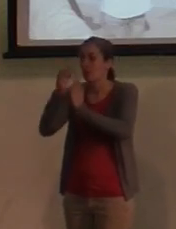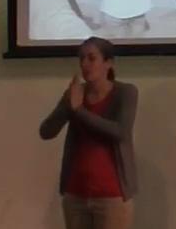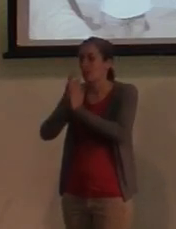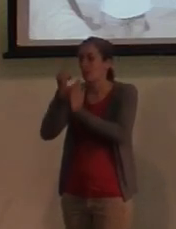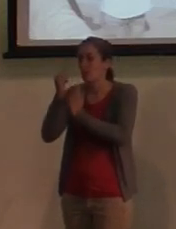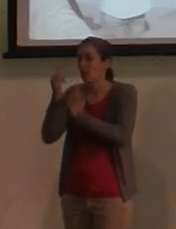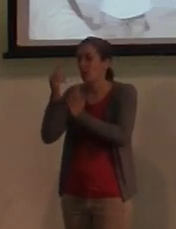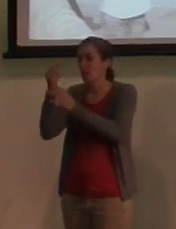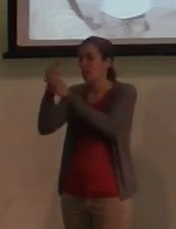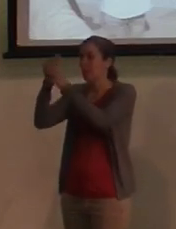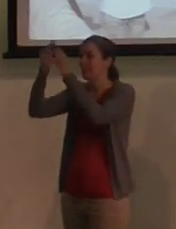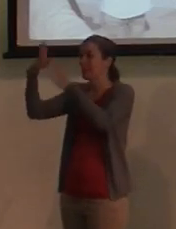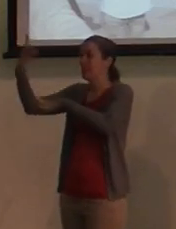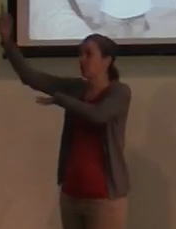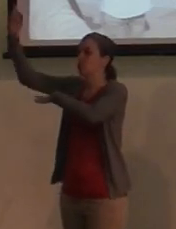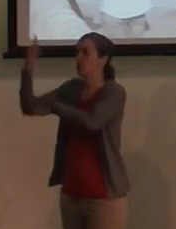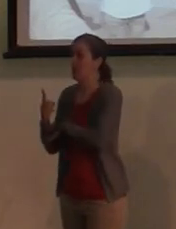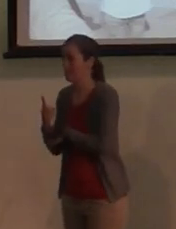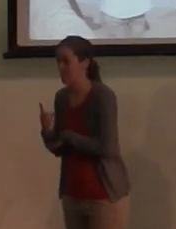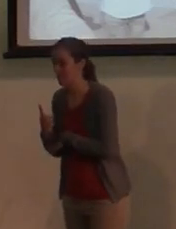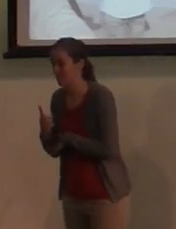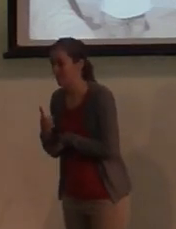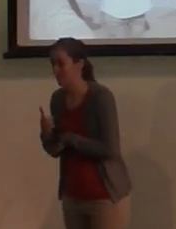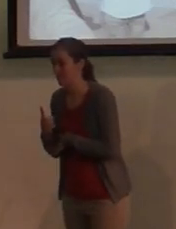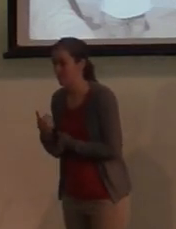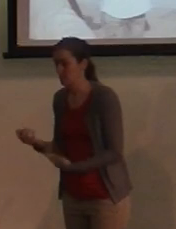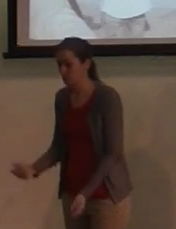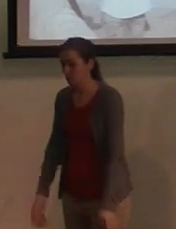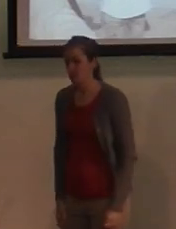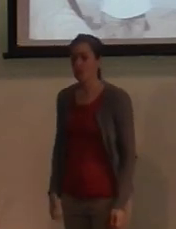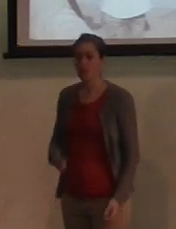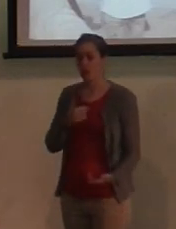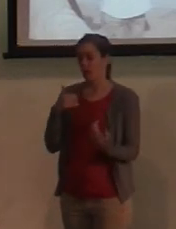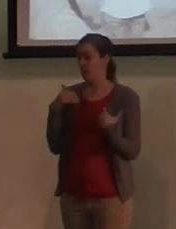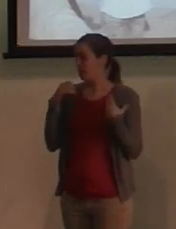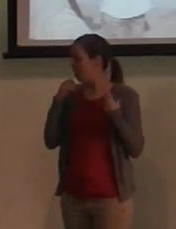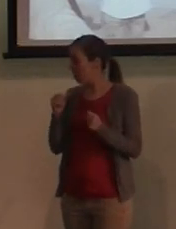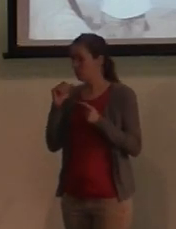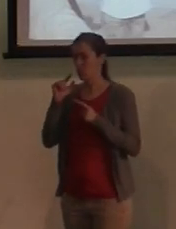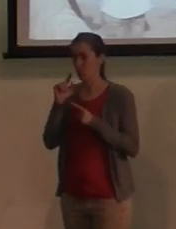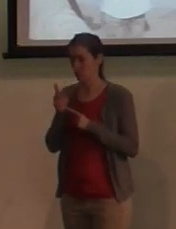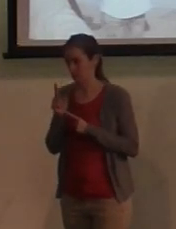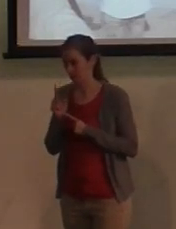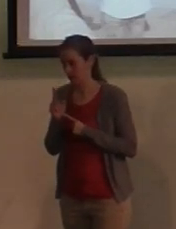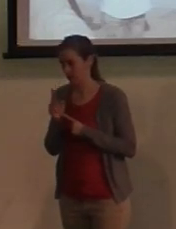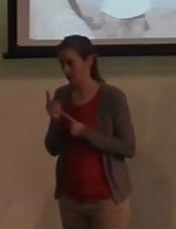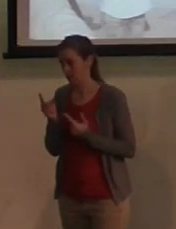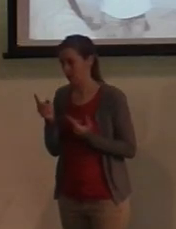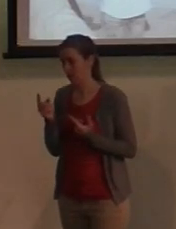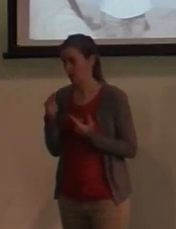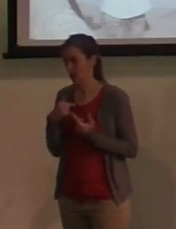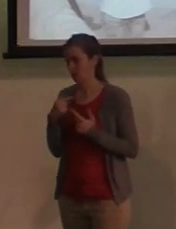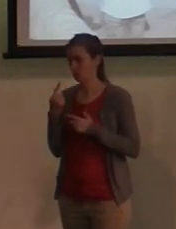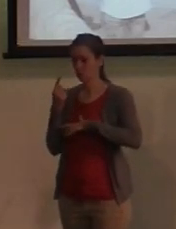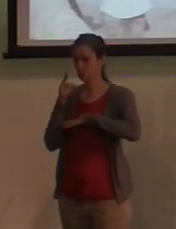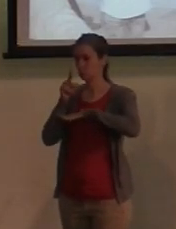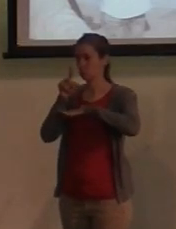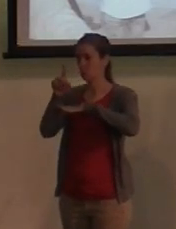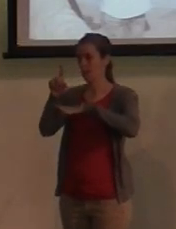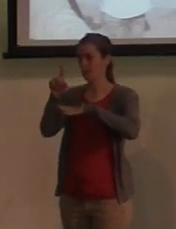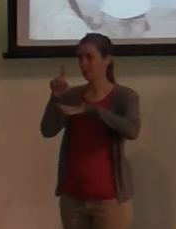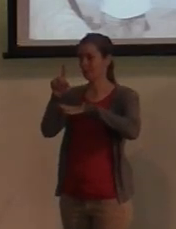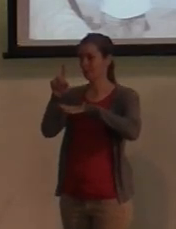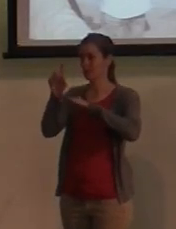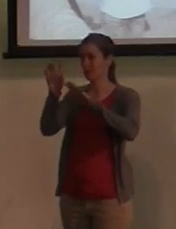And I went, and I had a powerful moment where I went up to the wall and put my